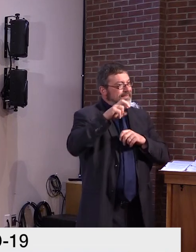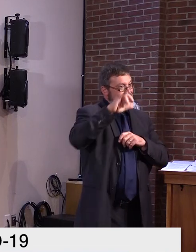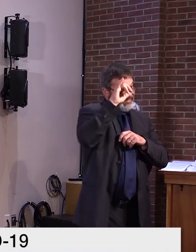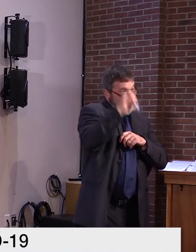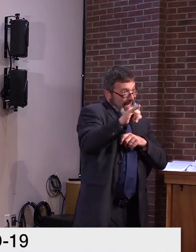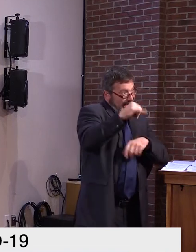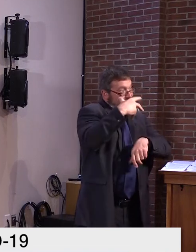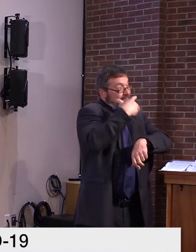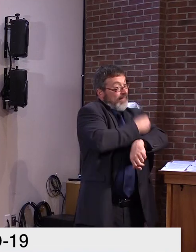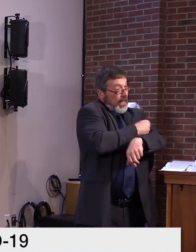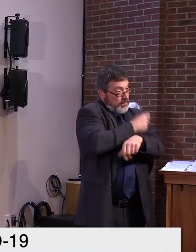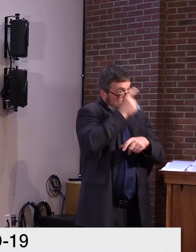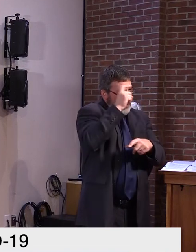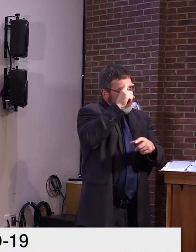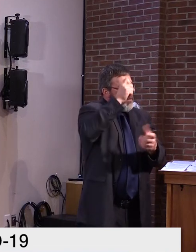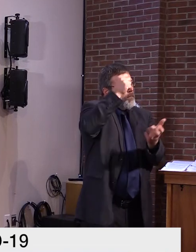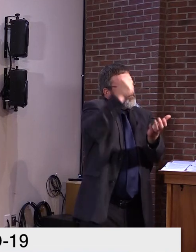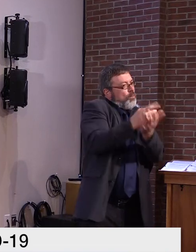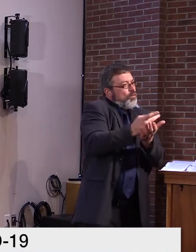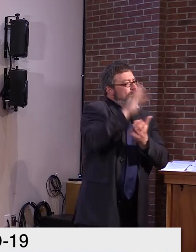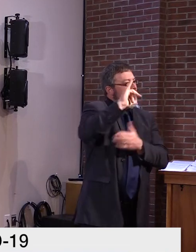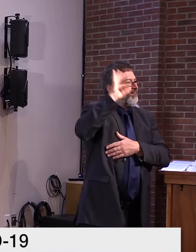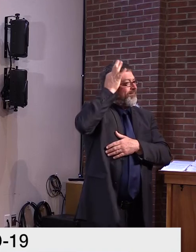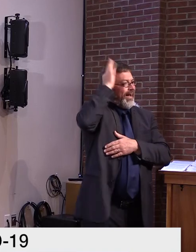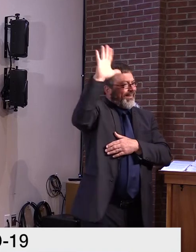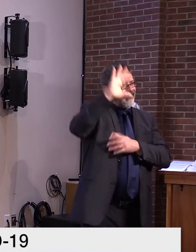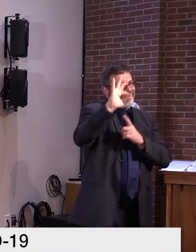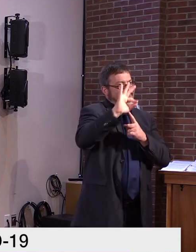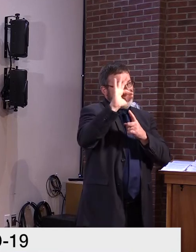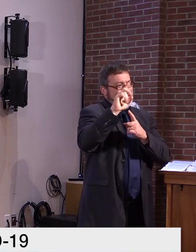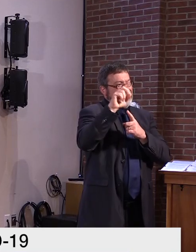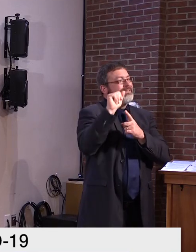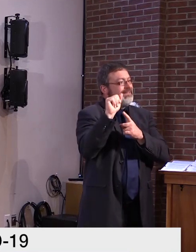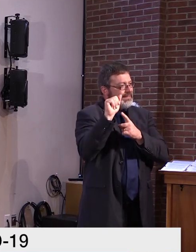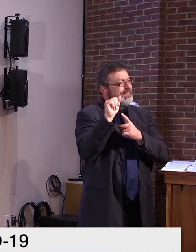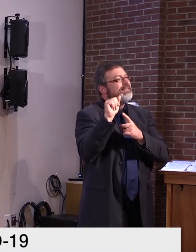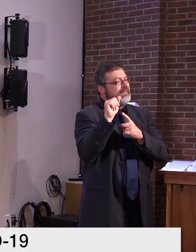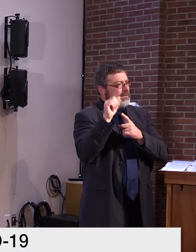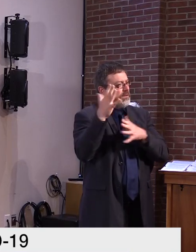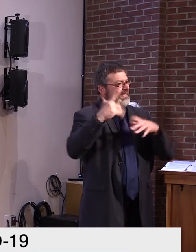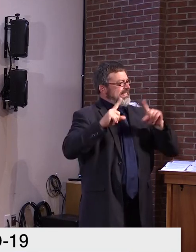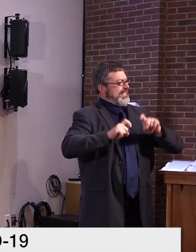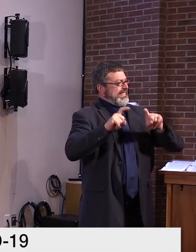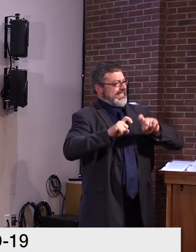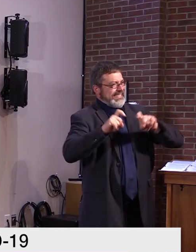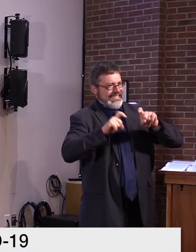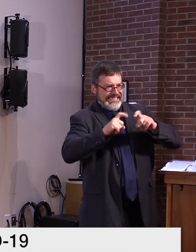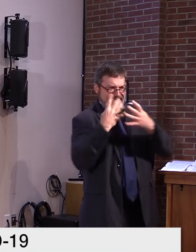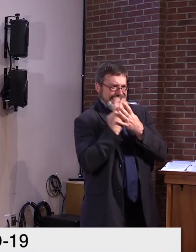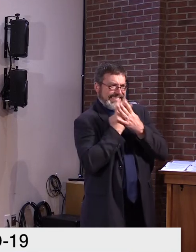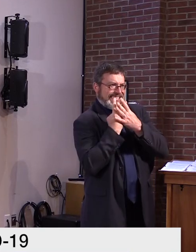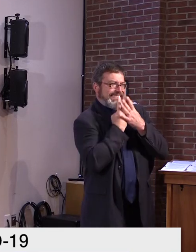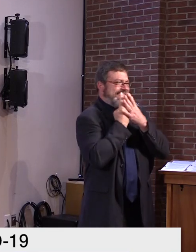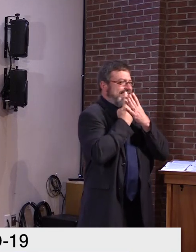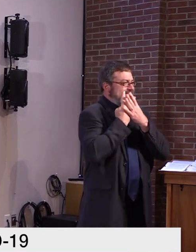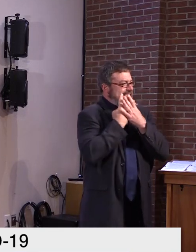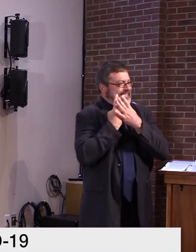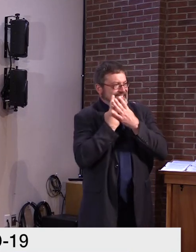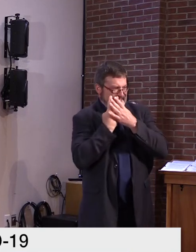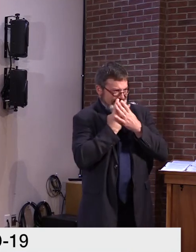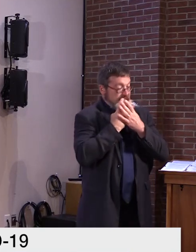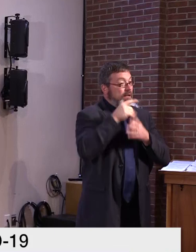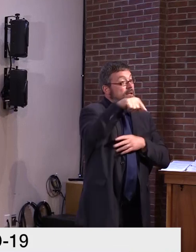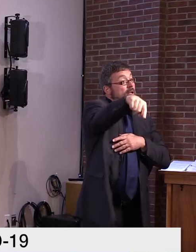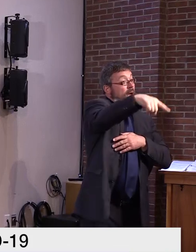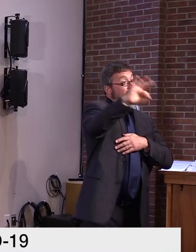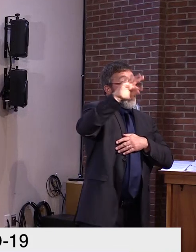the Advisory Committee on Immunization Practices, which is an independent national advisory committee that sets